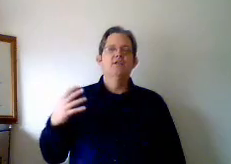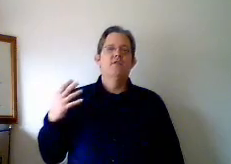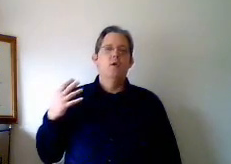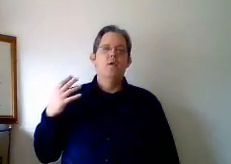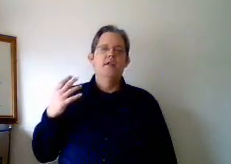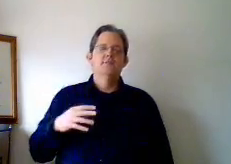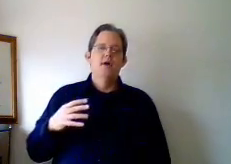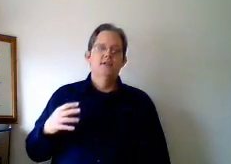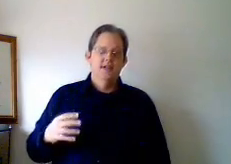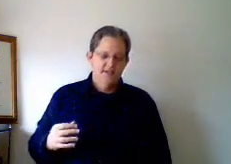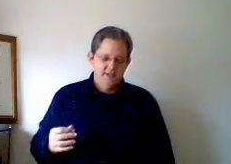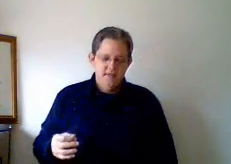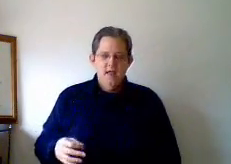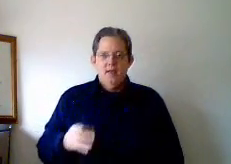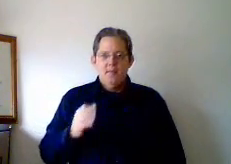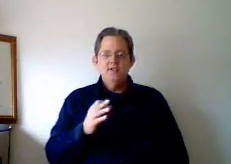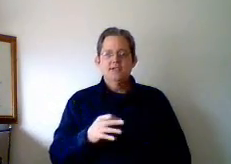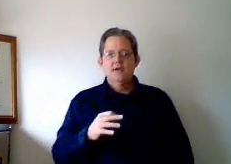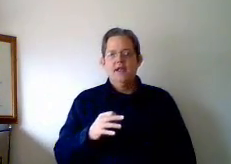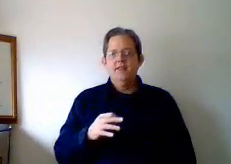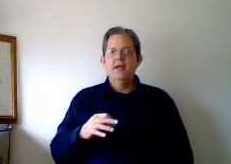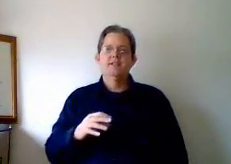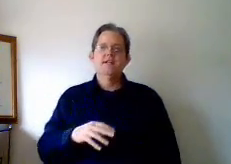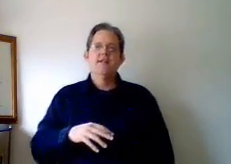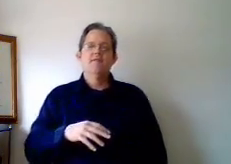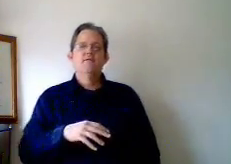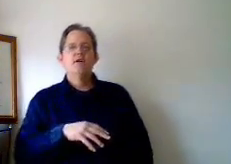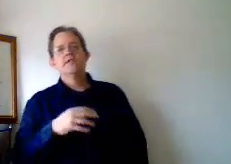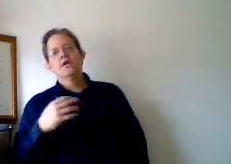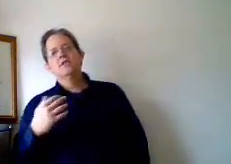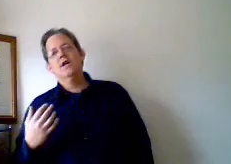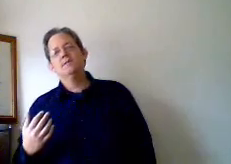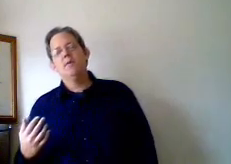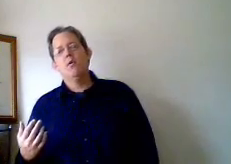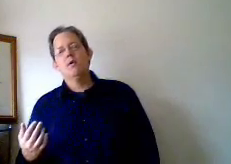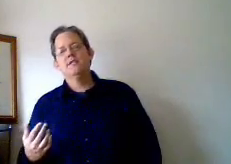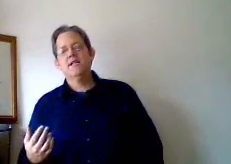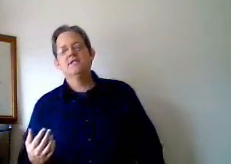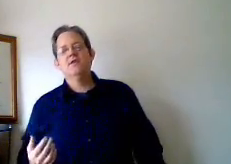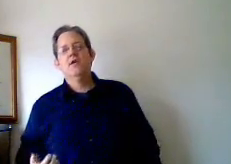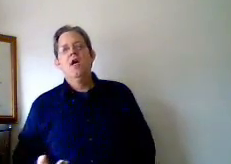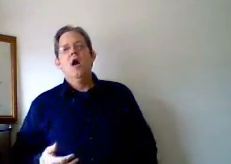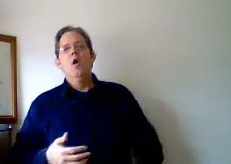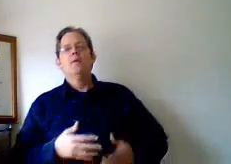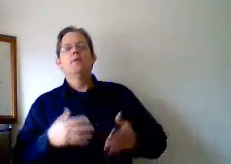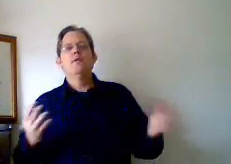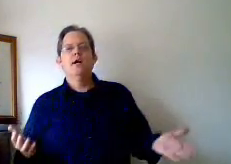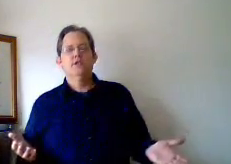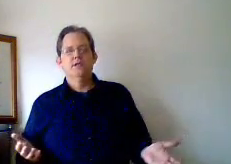for these processes. The process went like this. It said that first, those salespeople who were successful opened with questions.